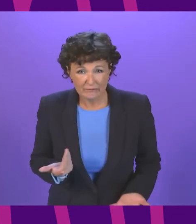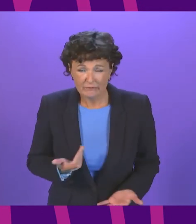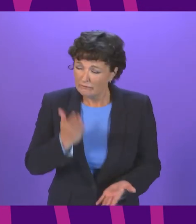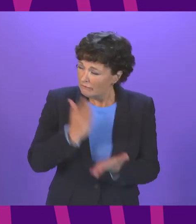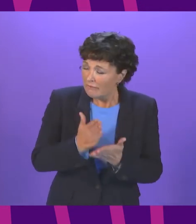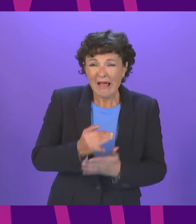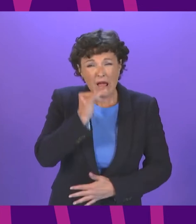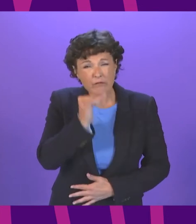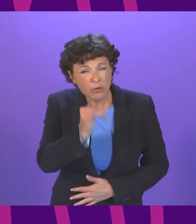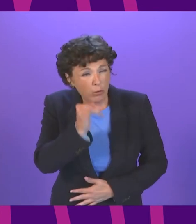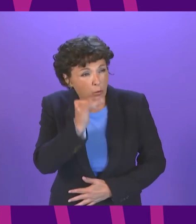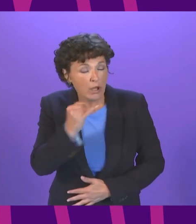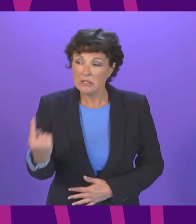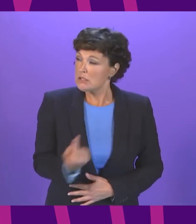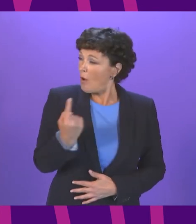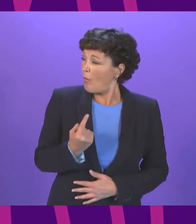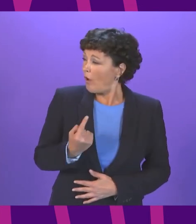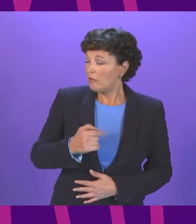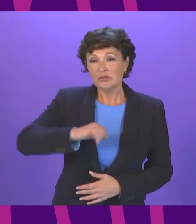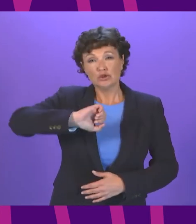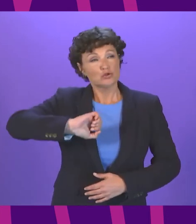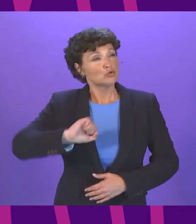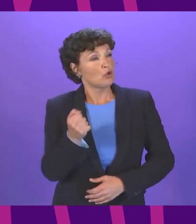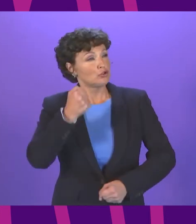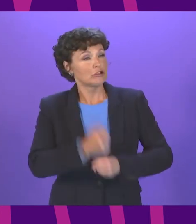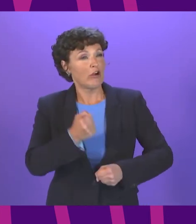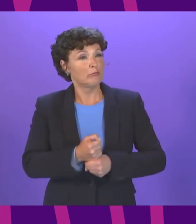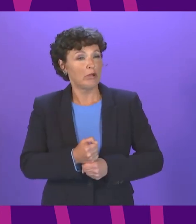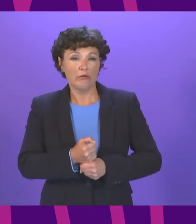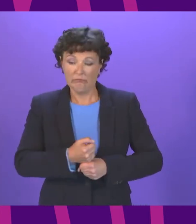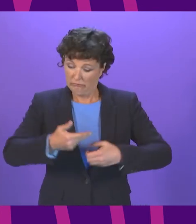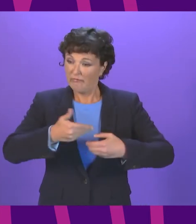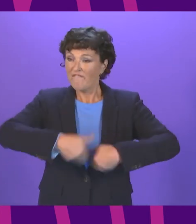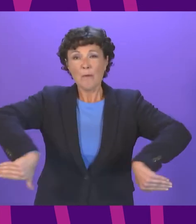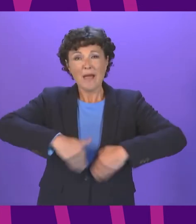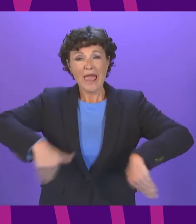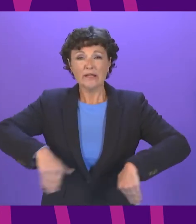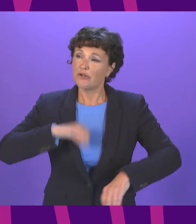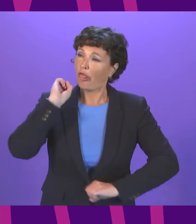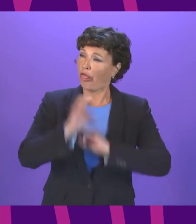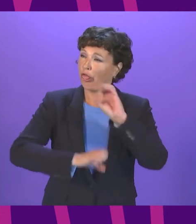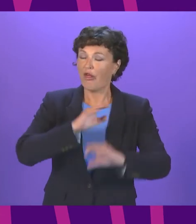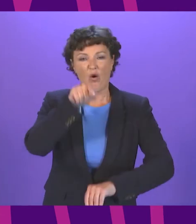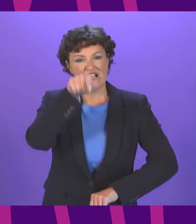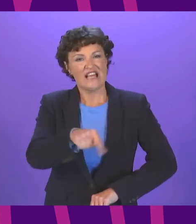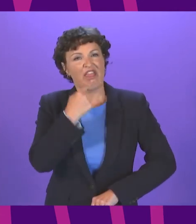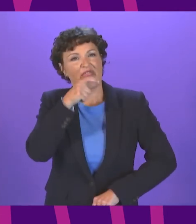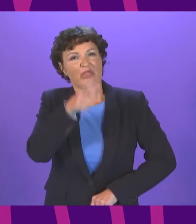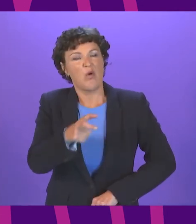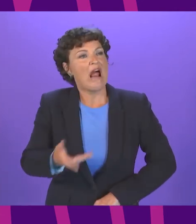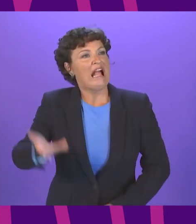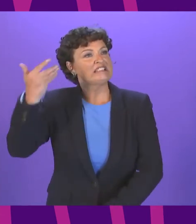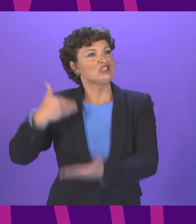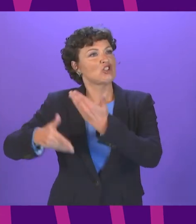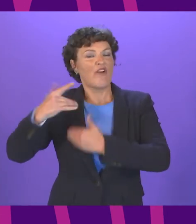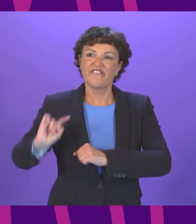someone from the government's front benches declaring something mundane re-biased or self-serving as historic but the drier